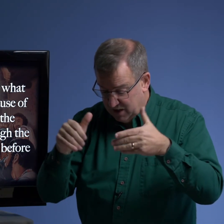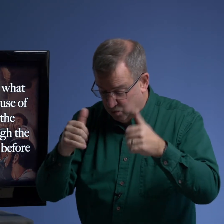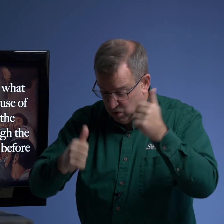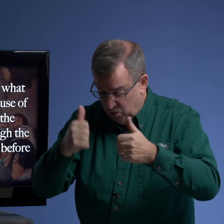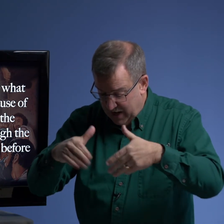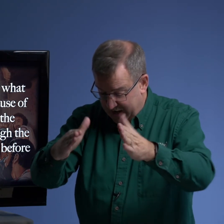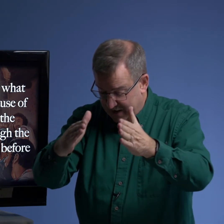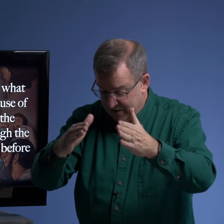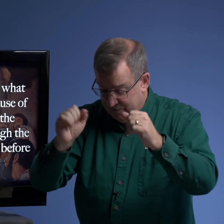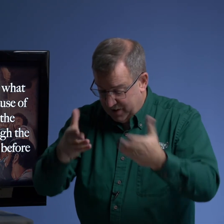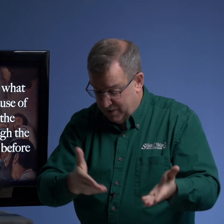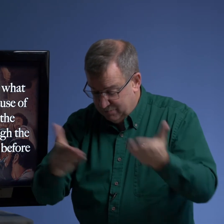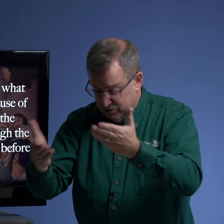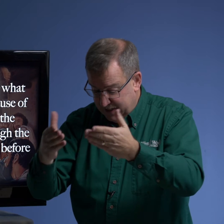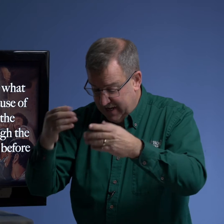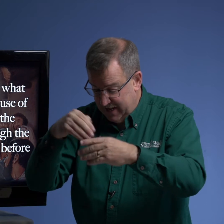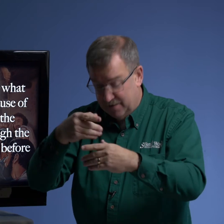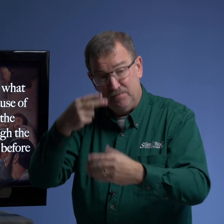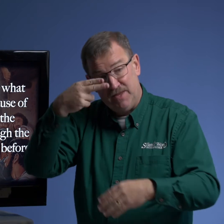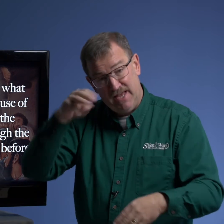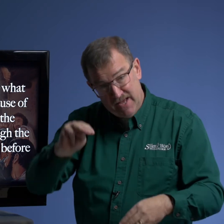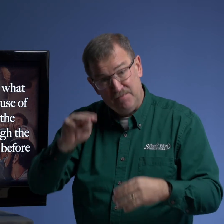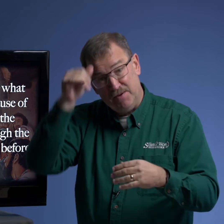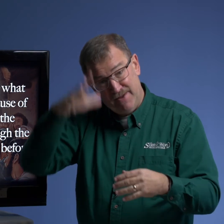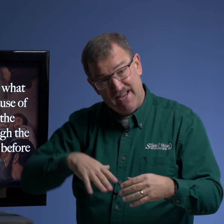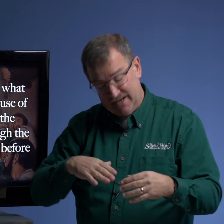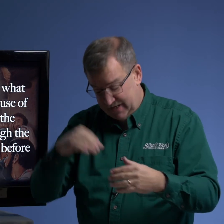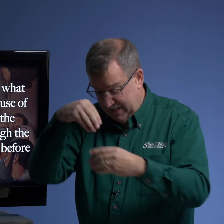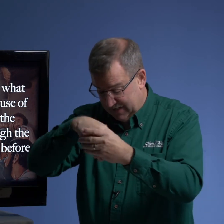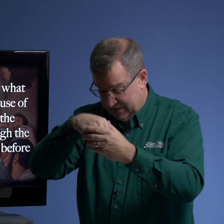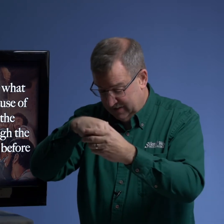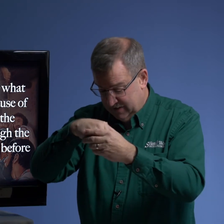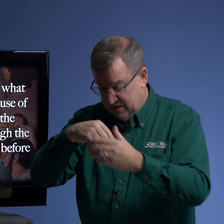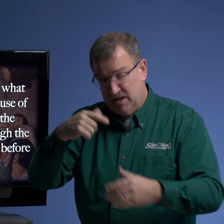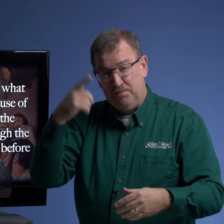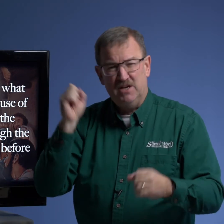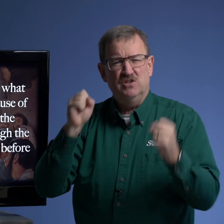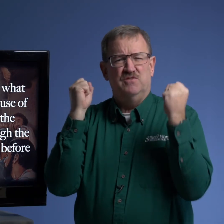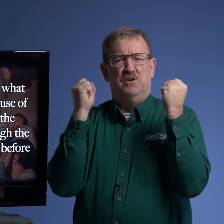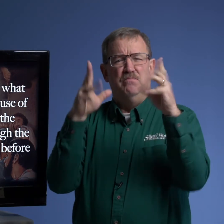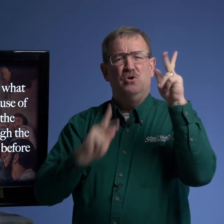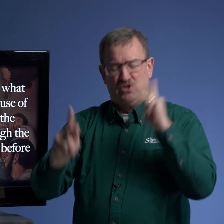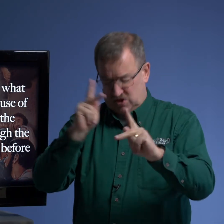what way they might bring him him the man in because of the multitude